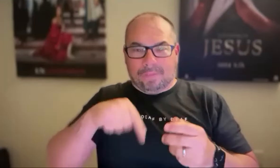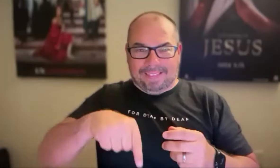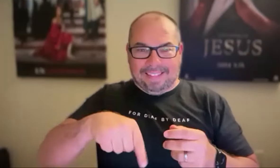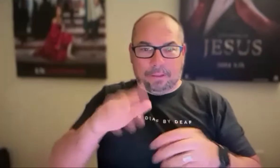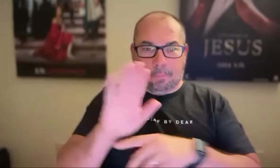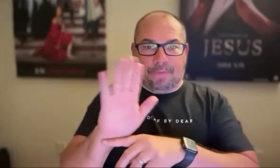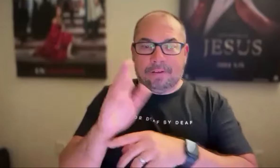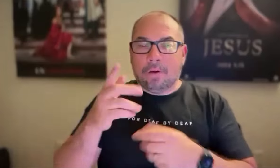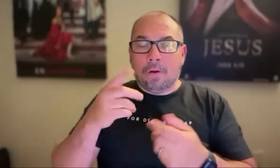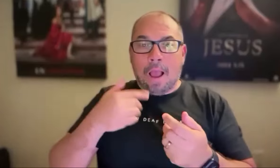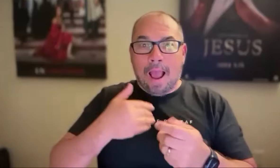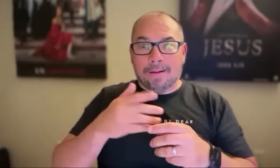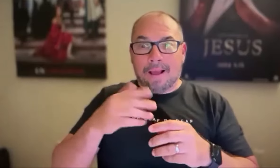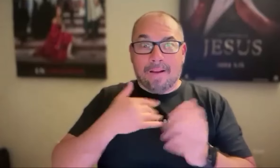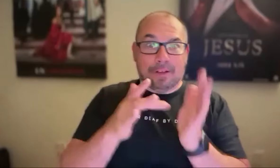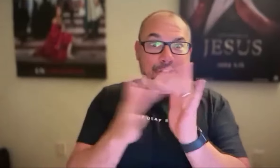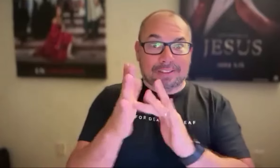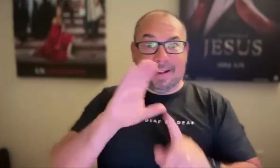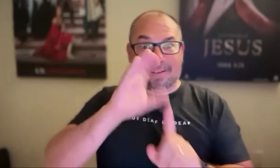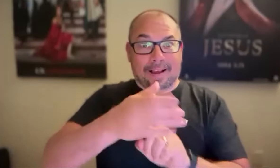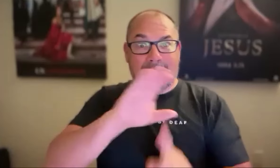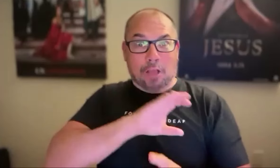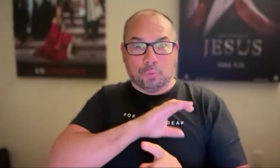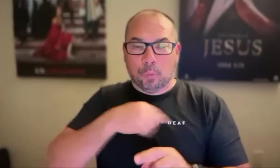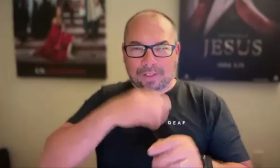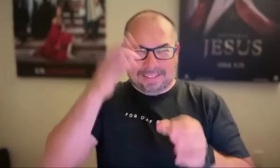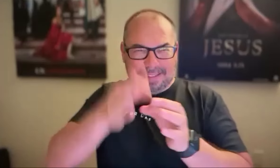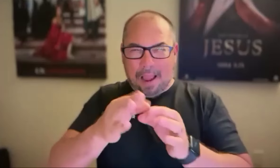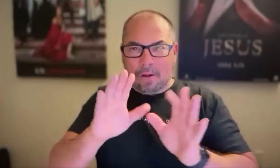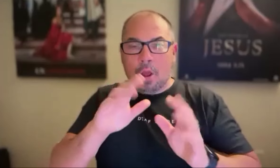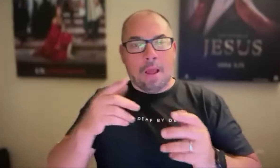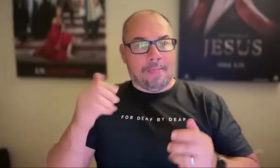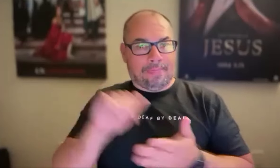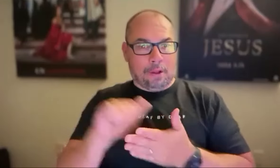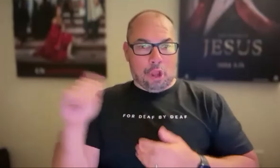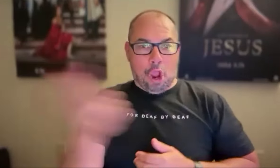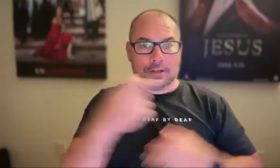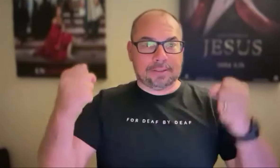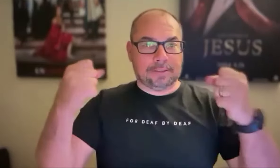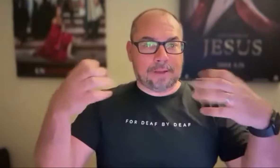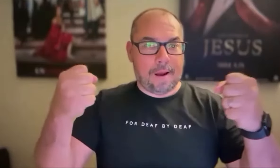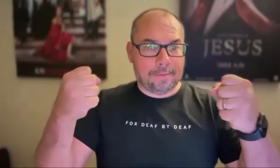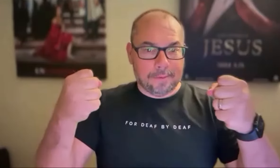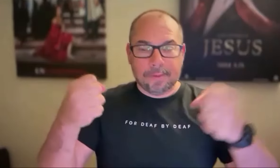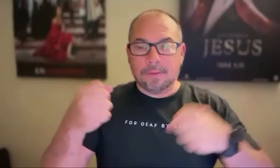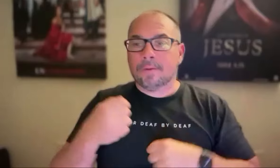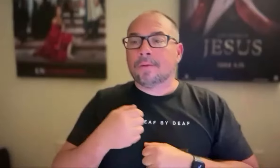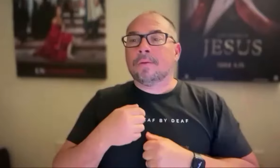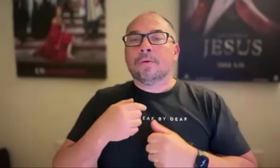We didn't want it to be just the character of Jesus that was deaf, that was using sign language. We wanted everyone to be